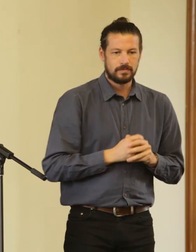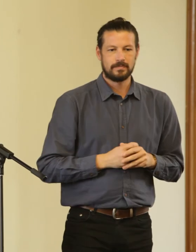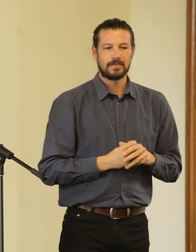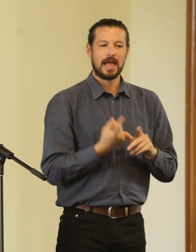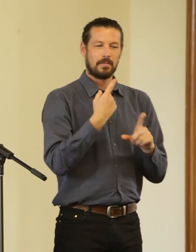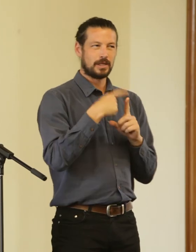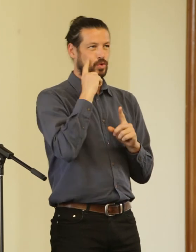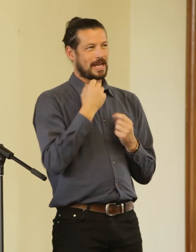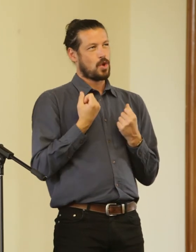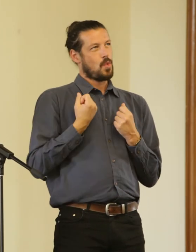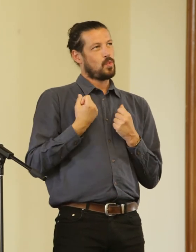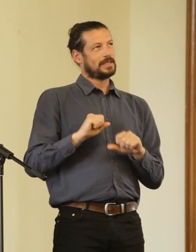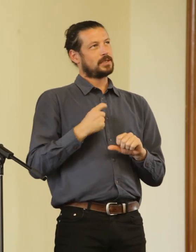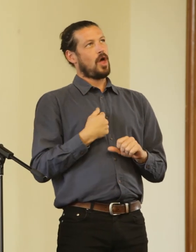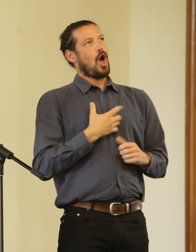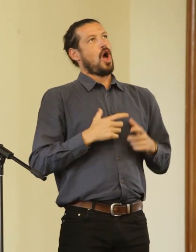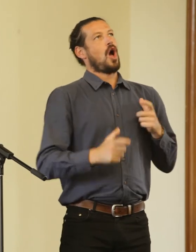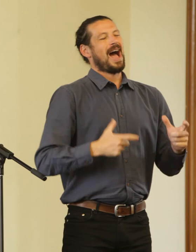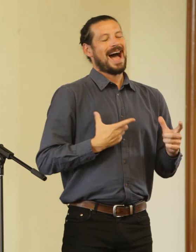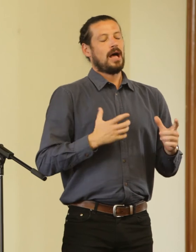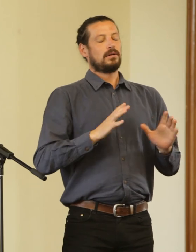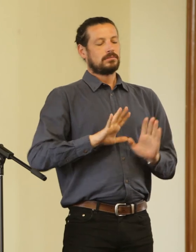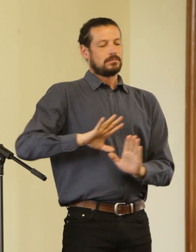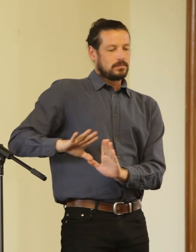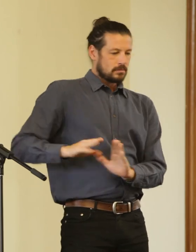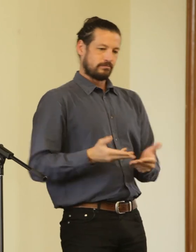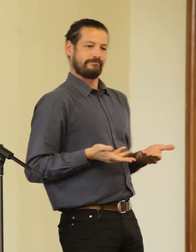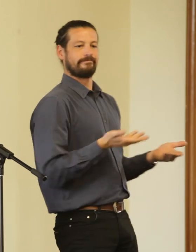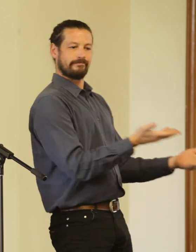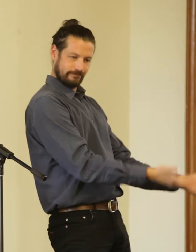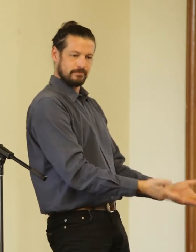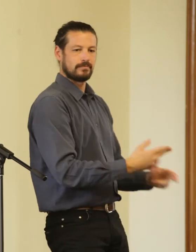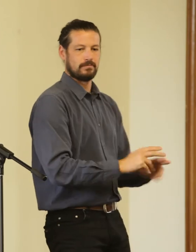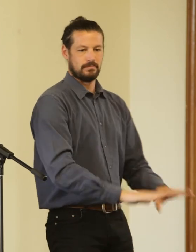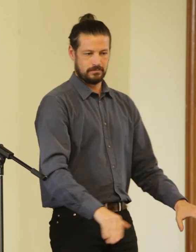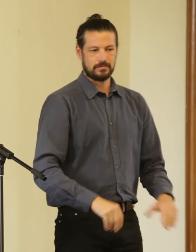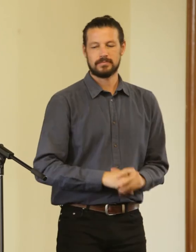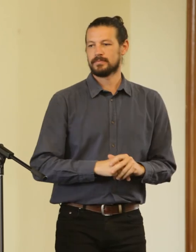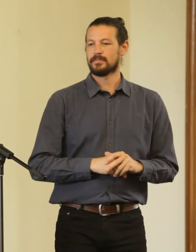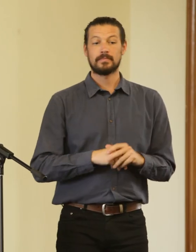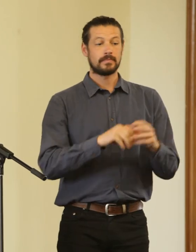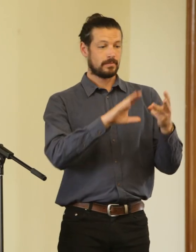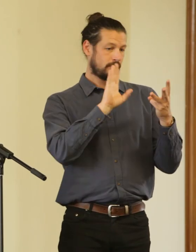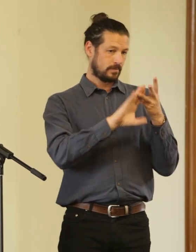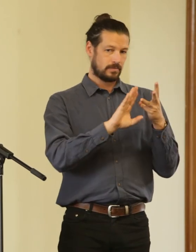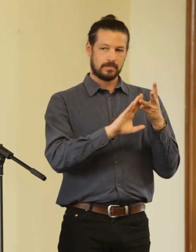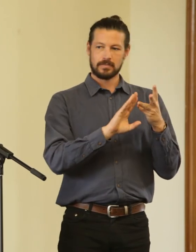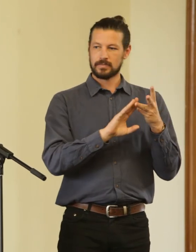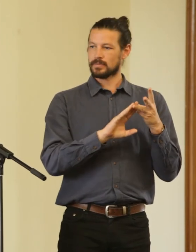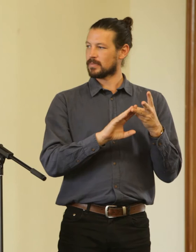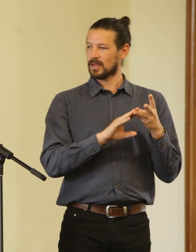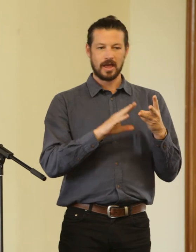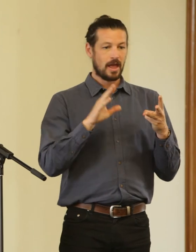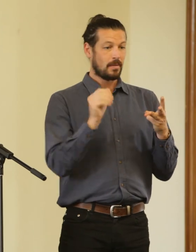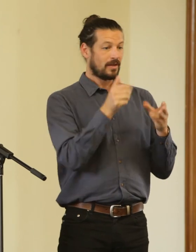dichotomy that's inherent in adult-child social relations. The third approach is that you must